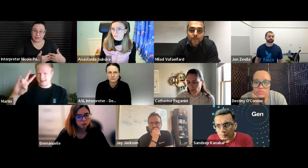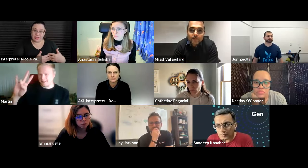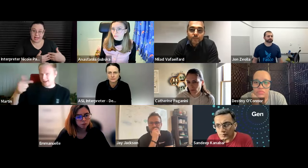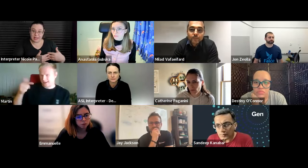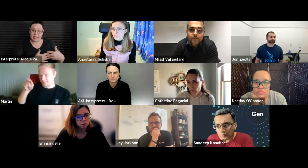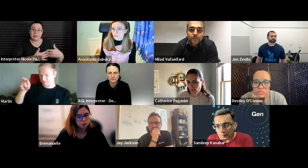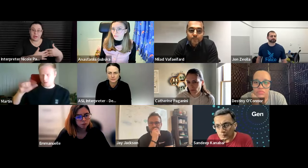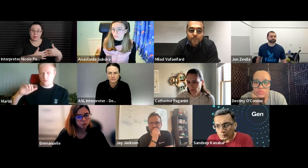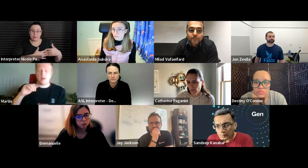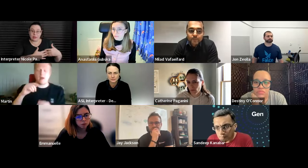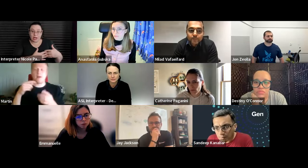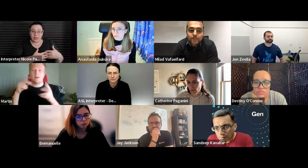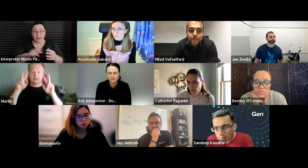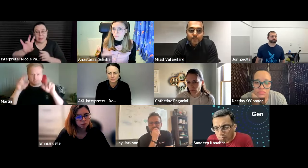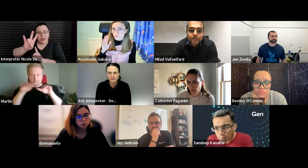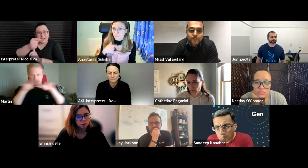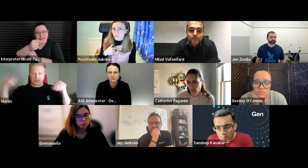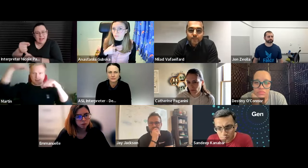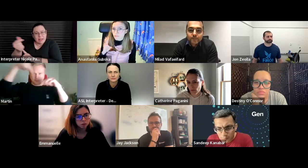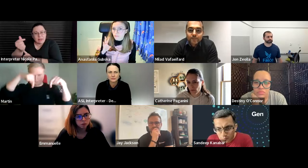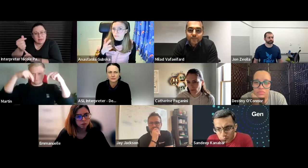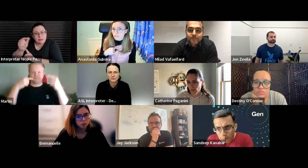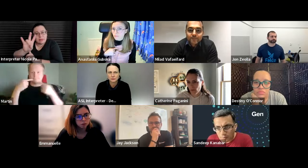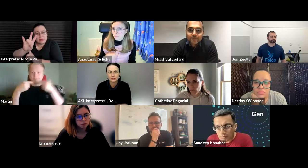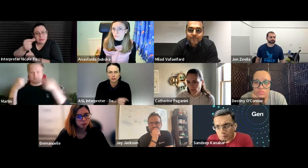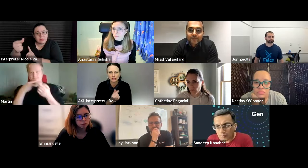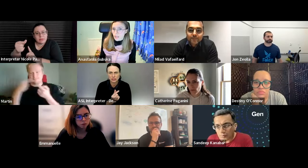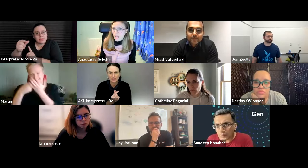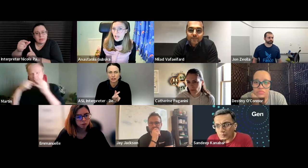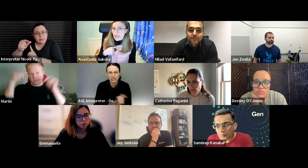me if they don't understand but we were talking about seven